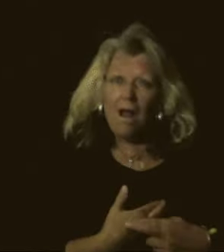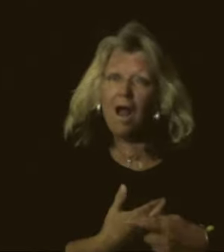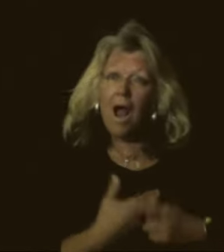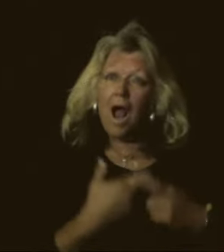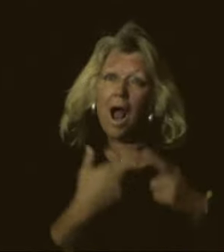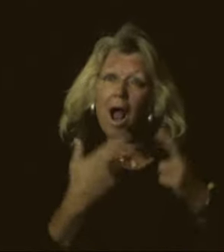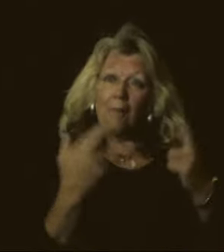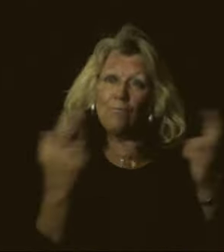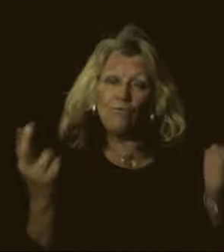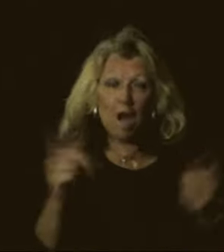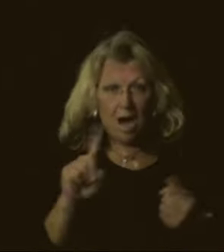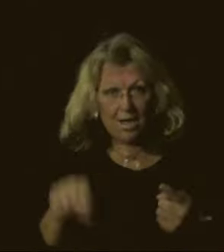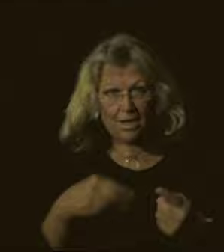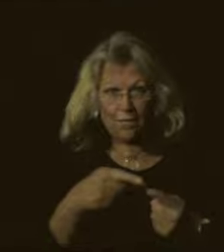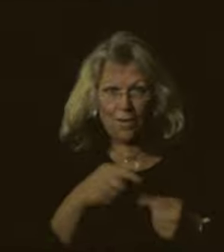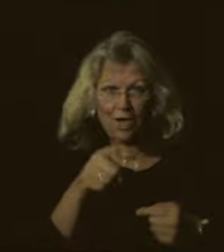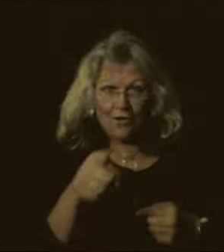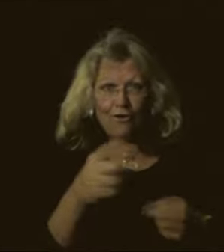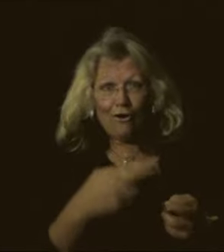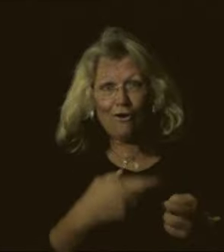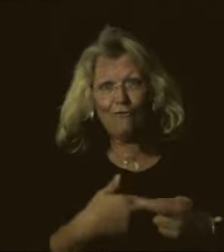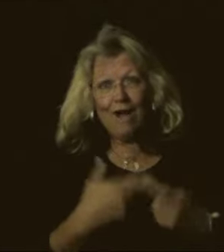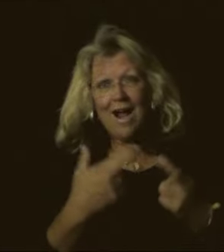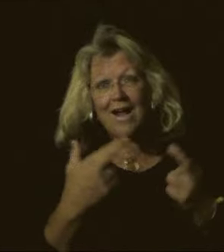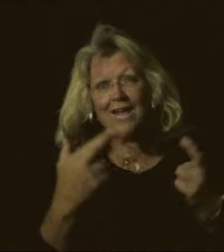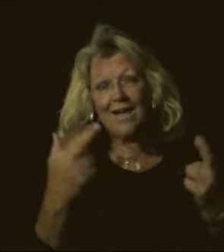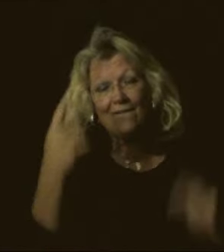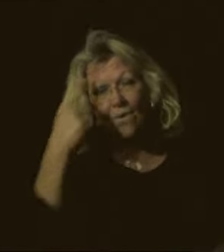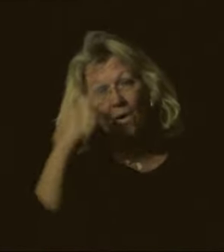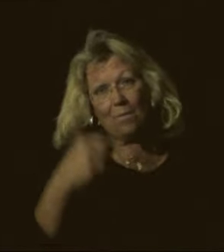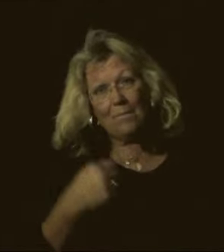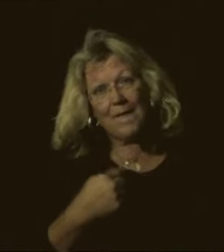I'm ready when you're ready for me